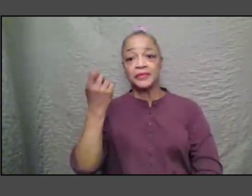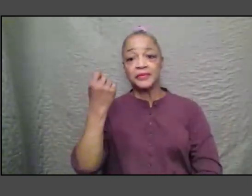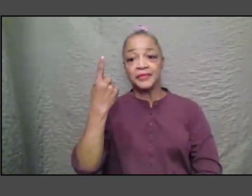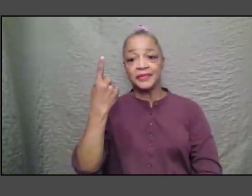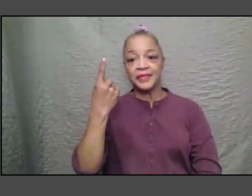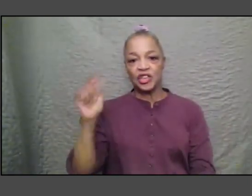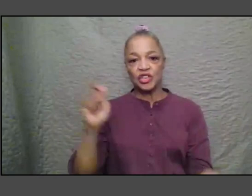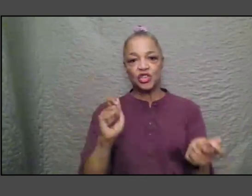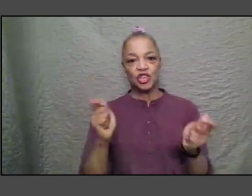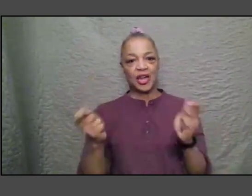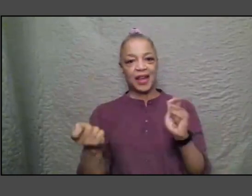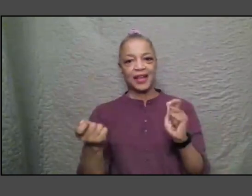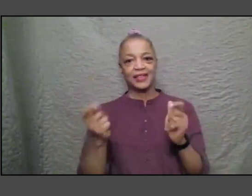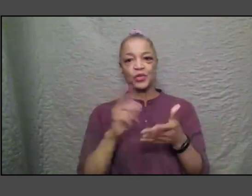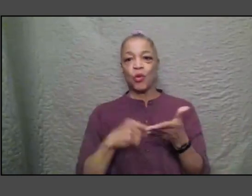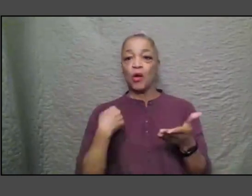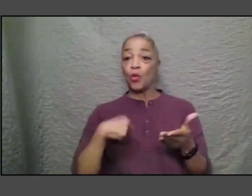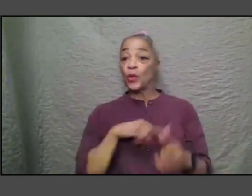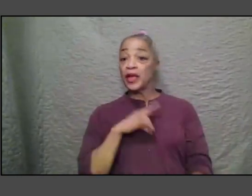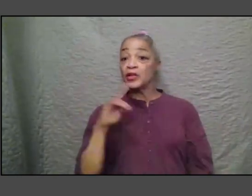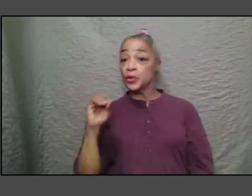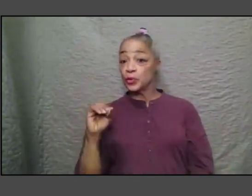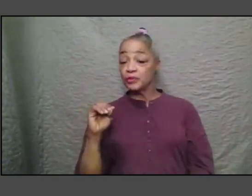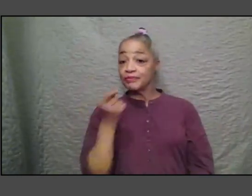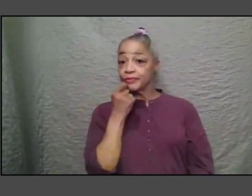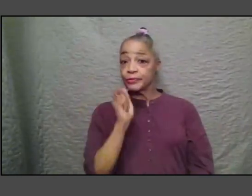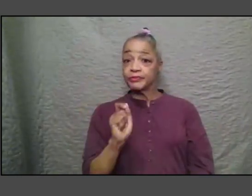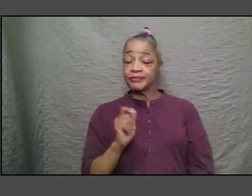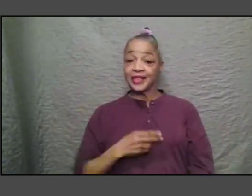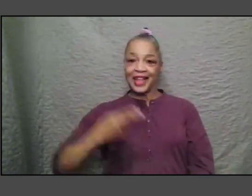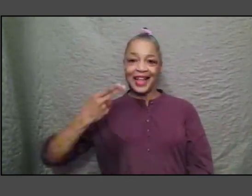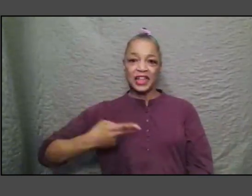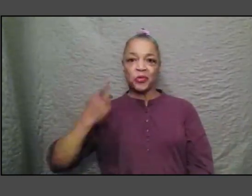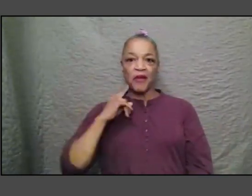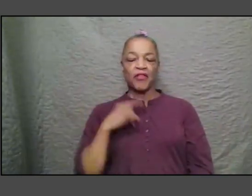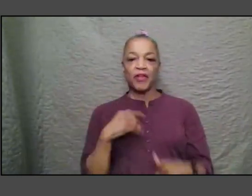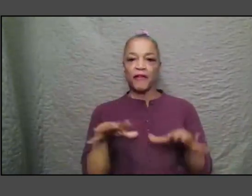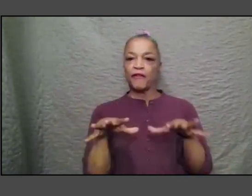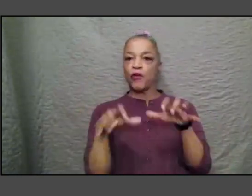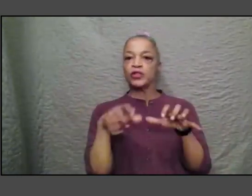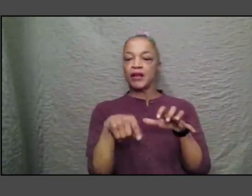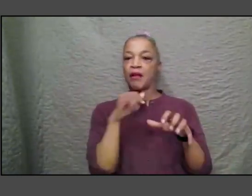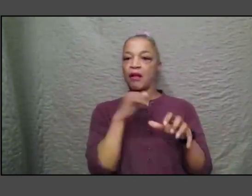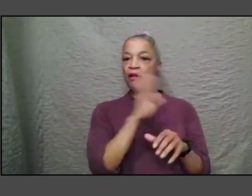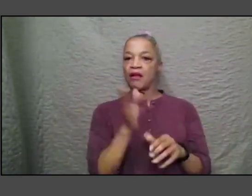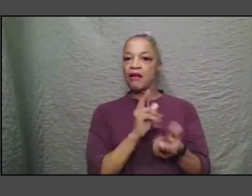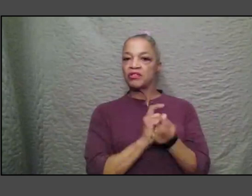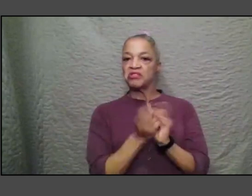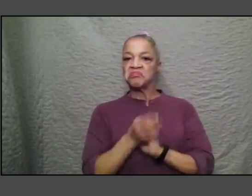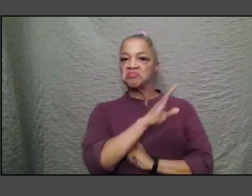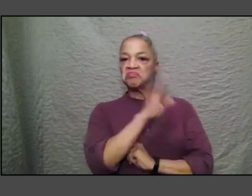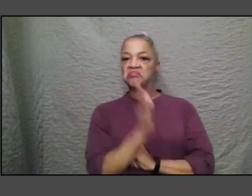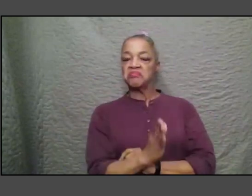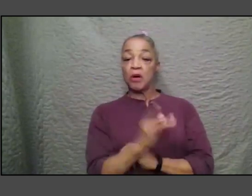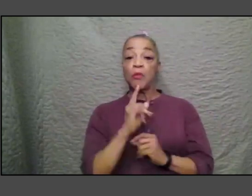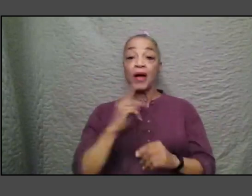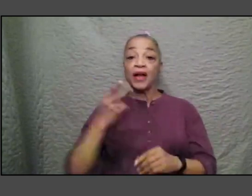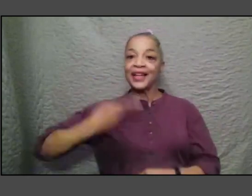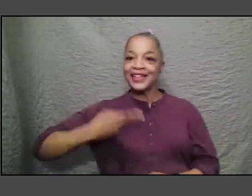that you think history is this immutable moment that never changes but what it really is is a moment that changes based on knowledge